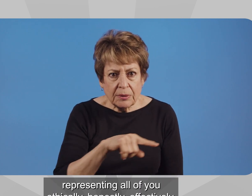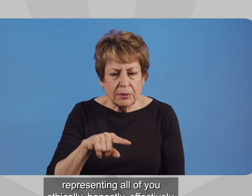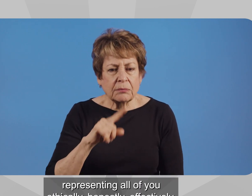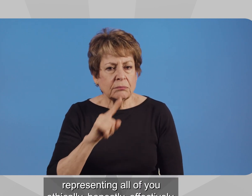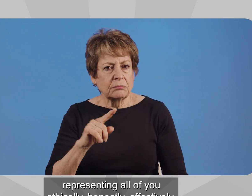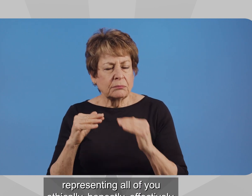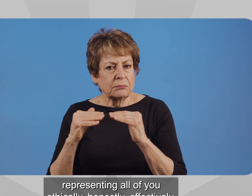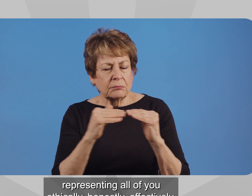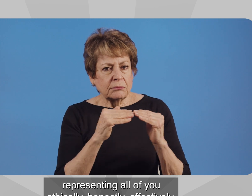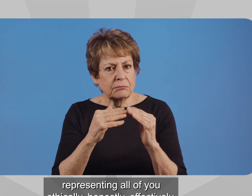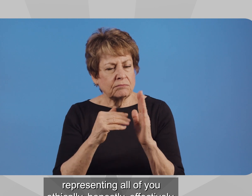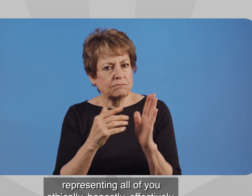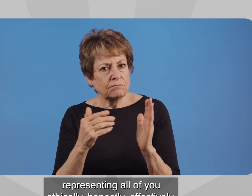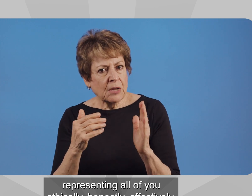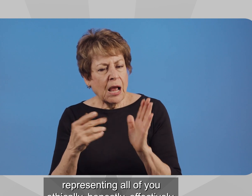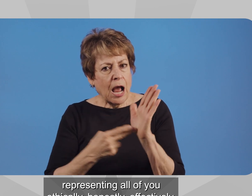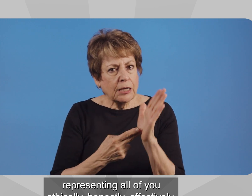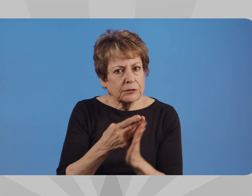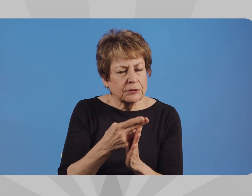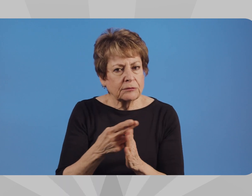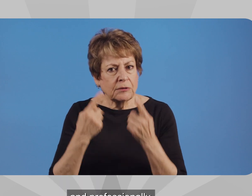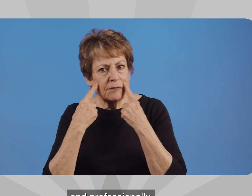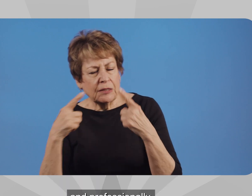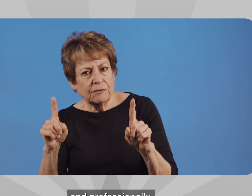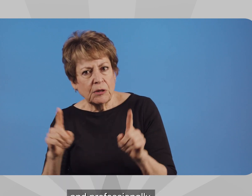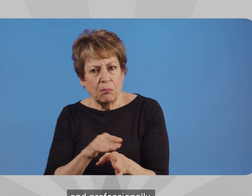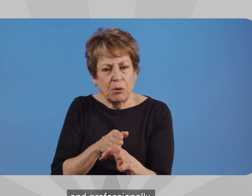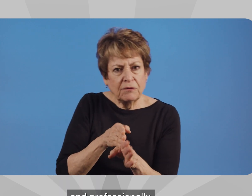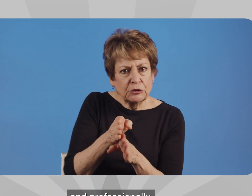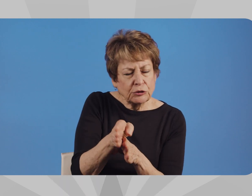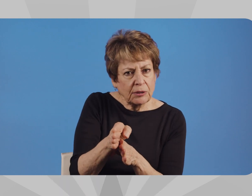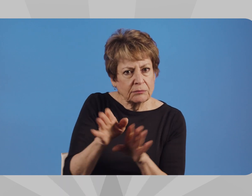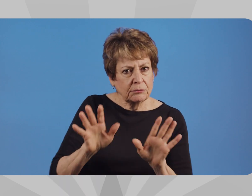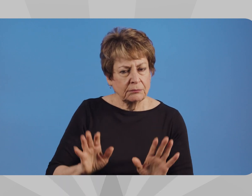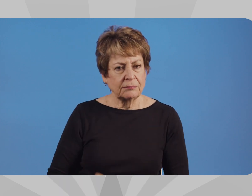ethically, honestly, effectively, and professionally.